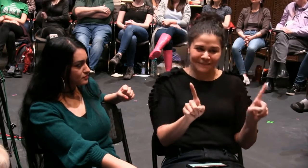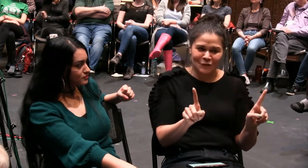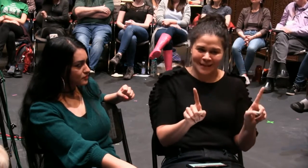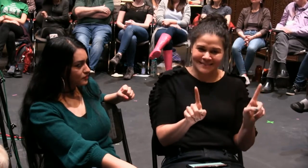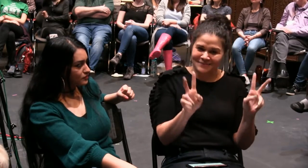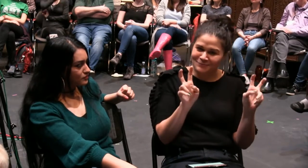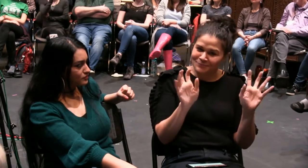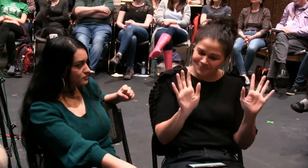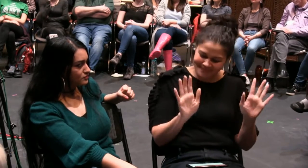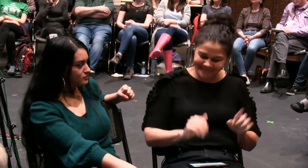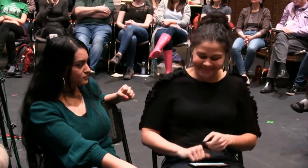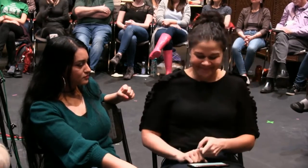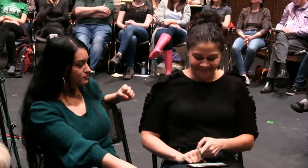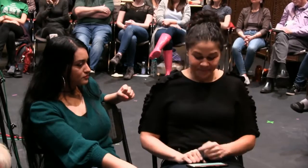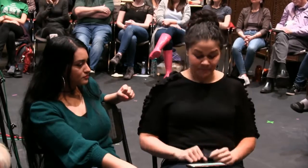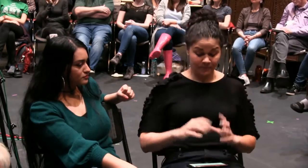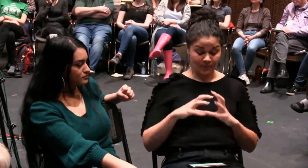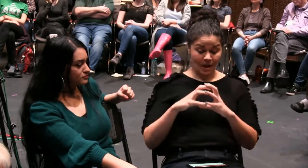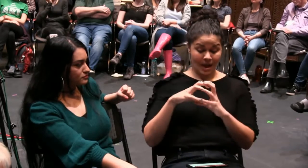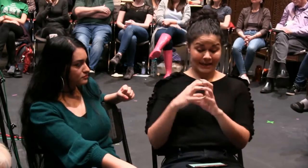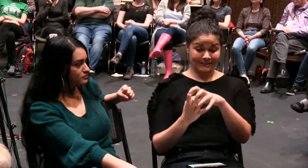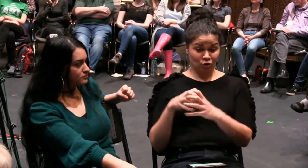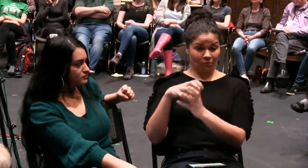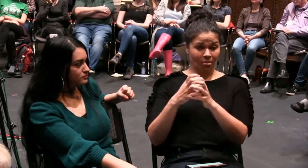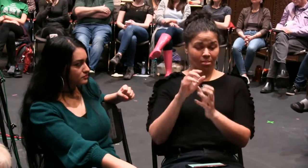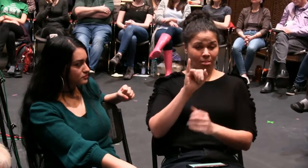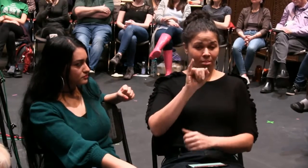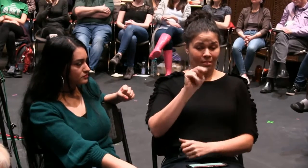And that becomes the problem to be solved. The person who is different.